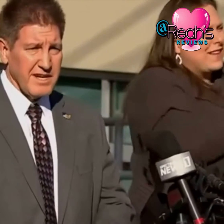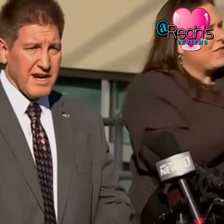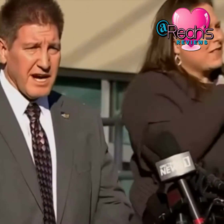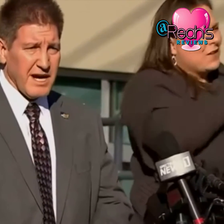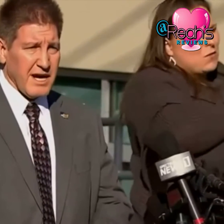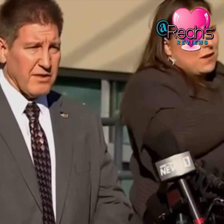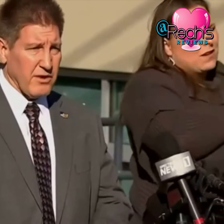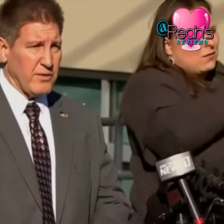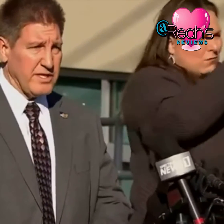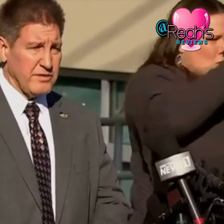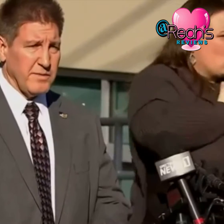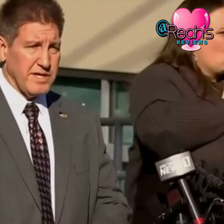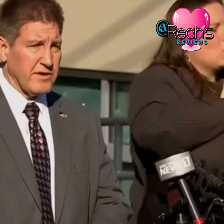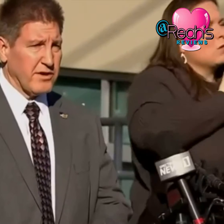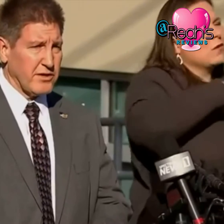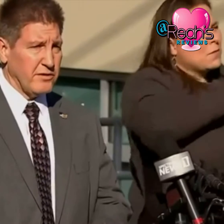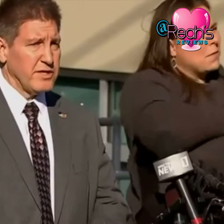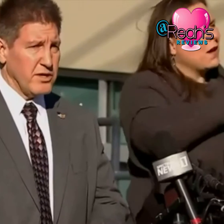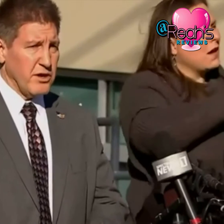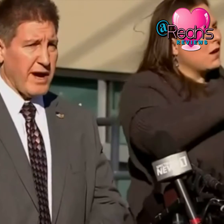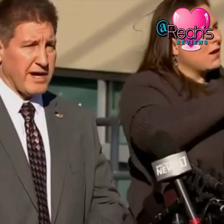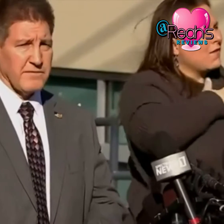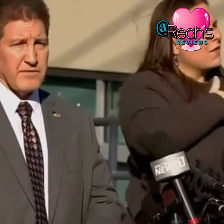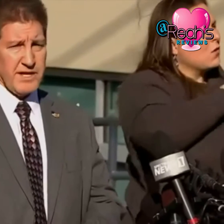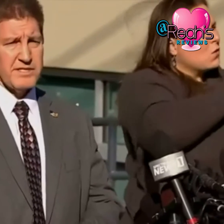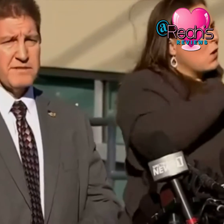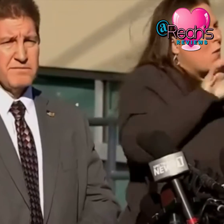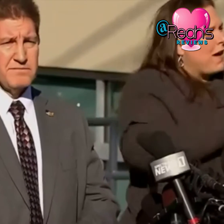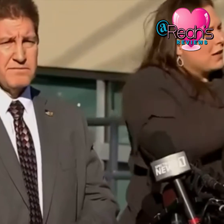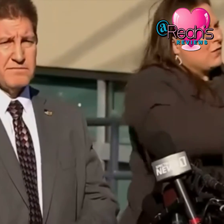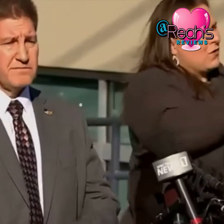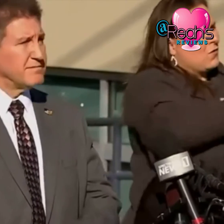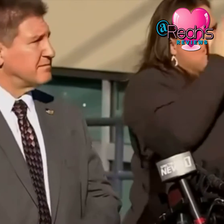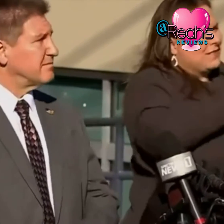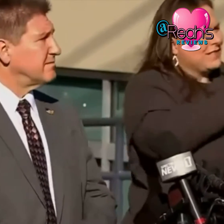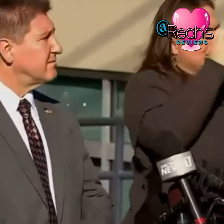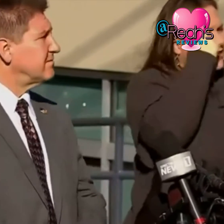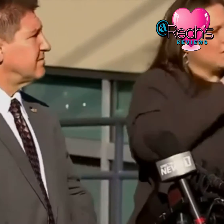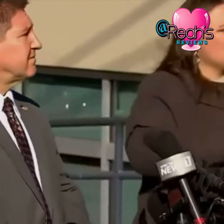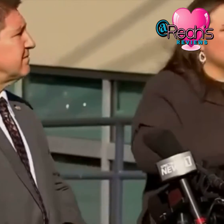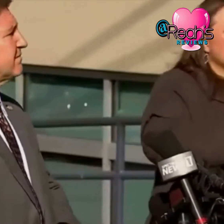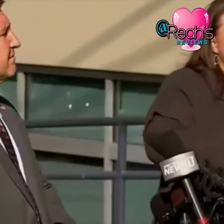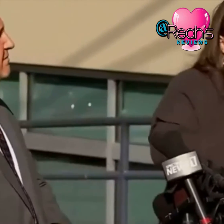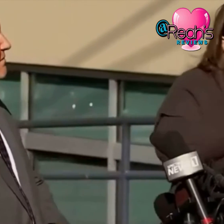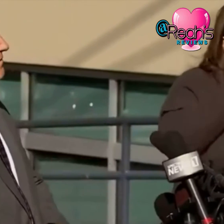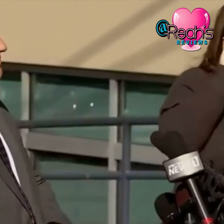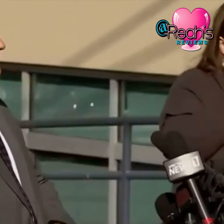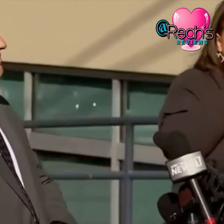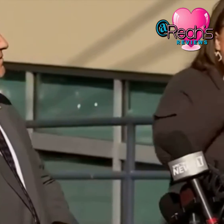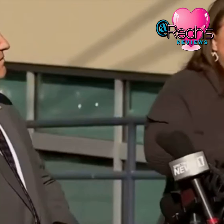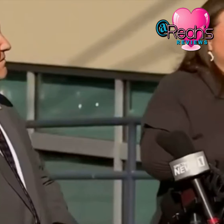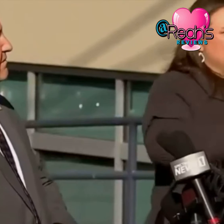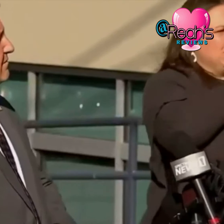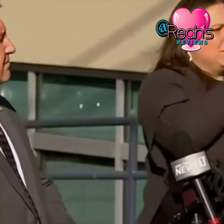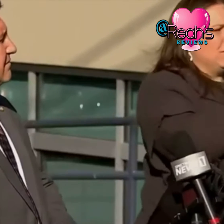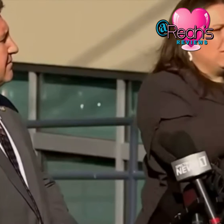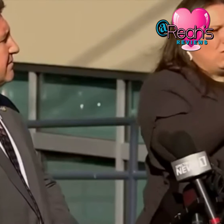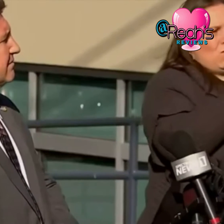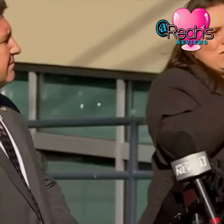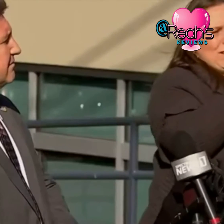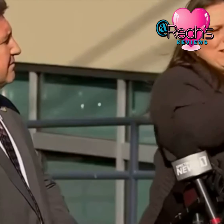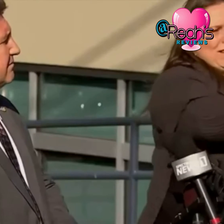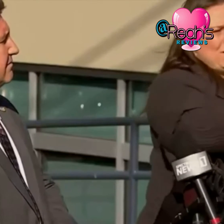lead uh although we do believe there are currently no active threats so seems so this seems so absolutely random